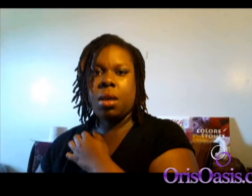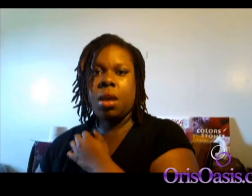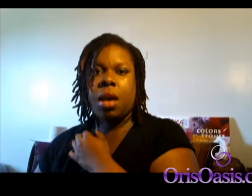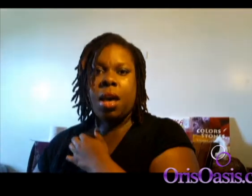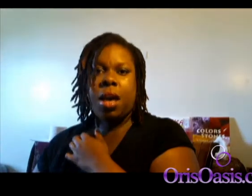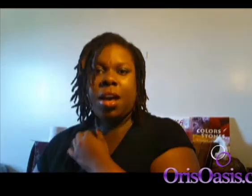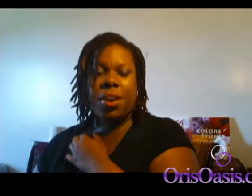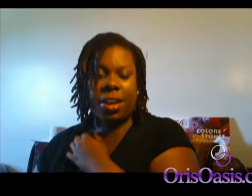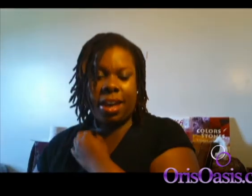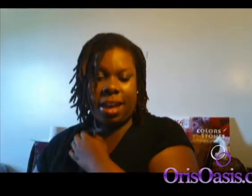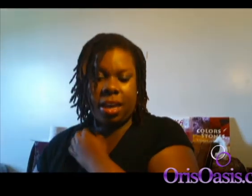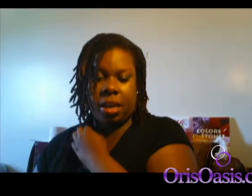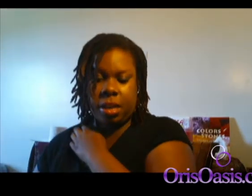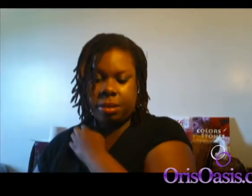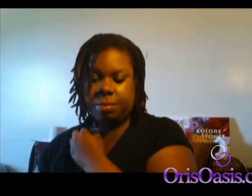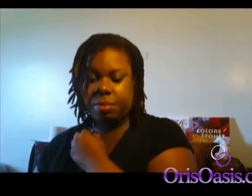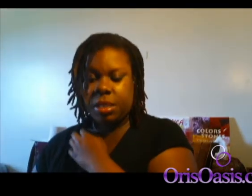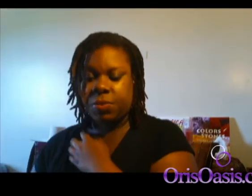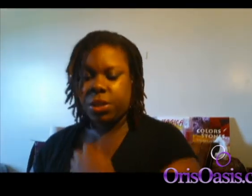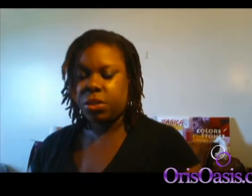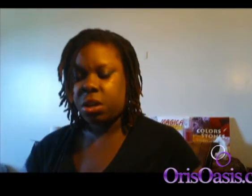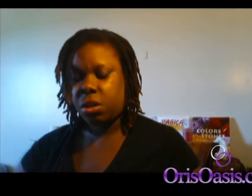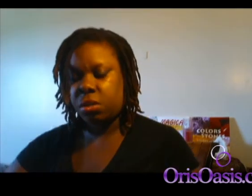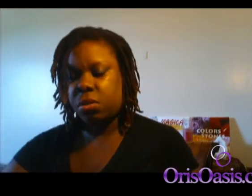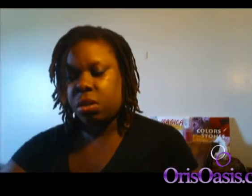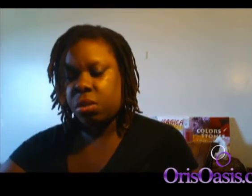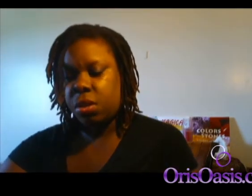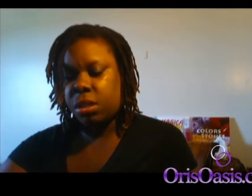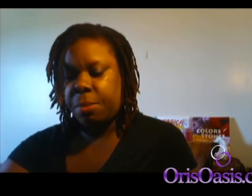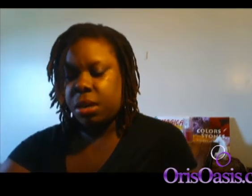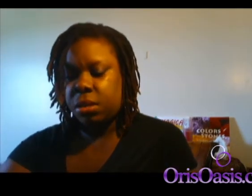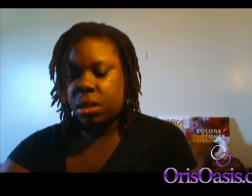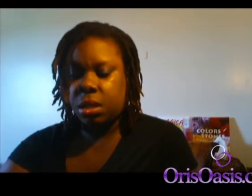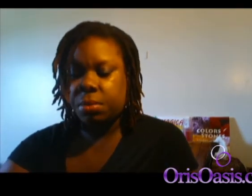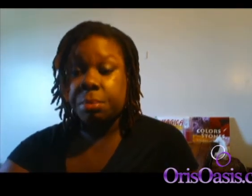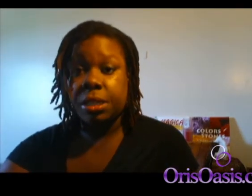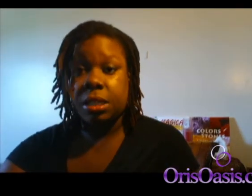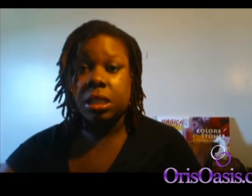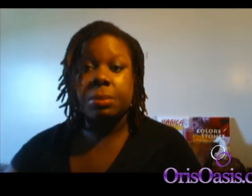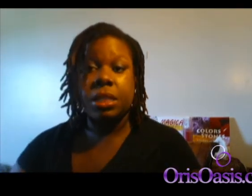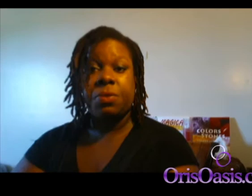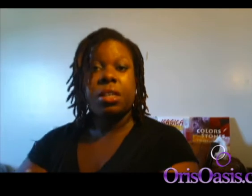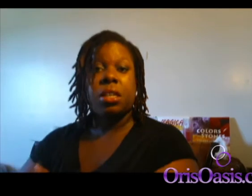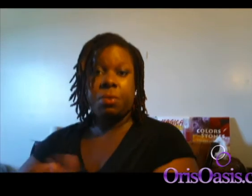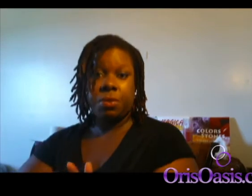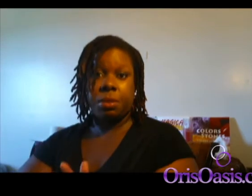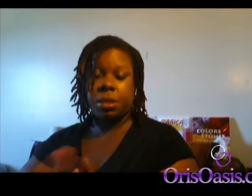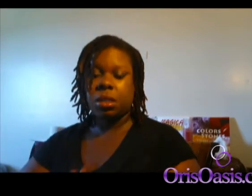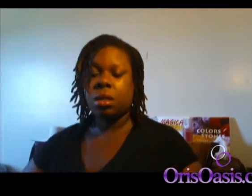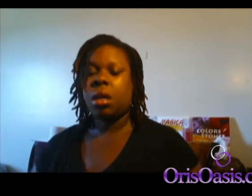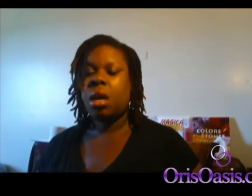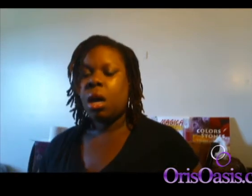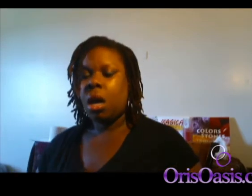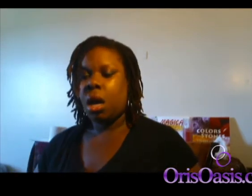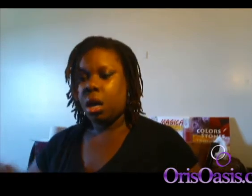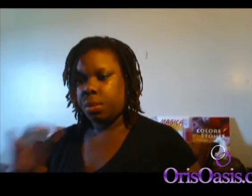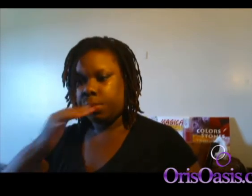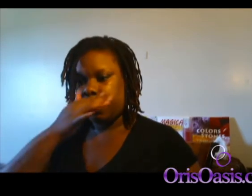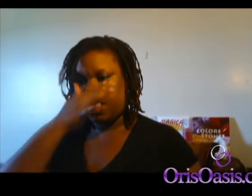Okay, hey, this video is also a course about the dimensions, specifically the fifth dimension. So I'm going